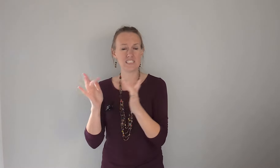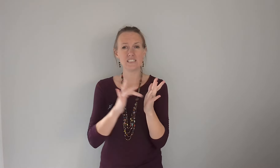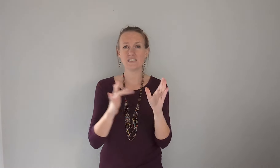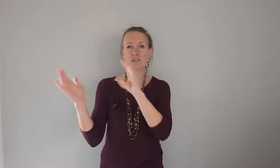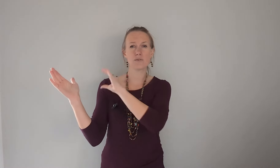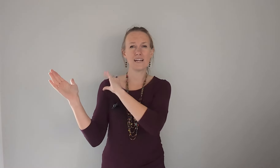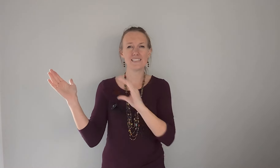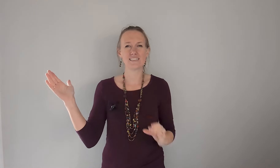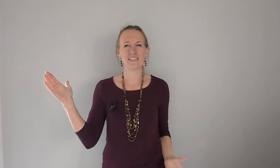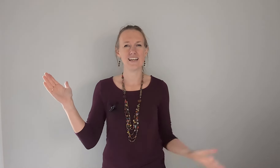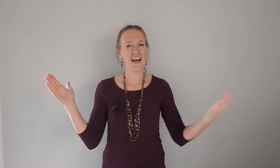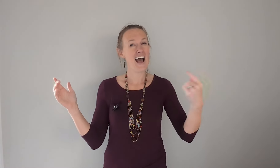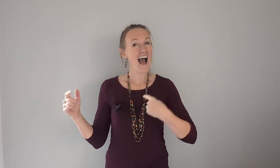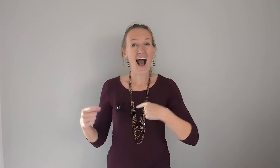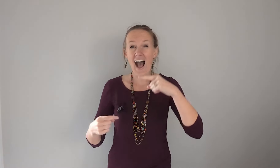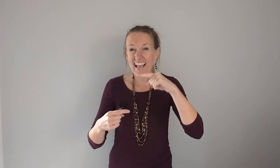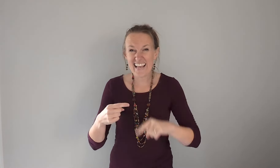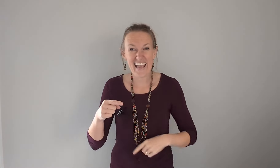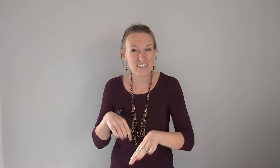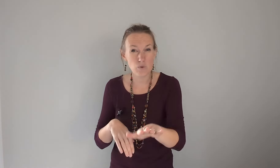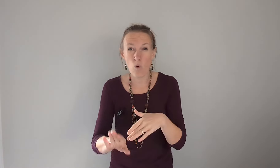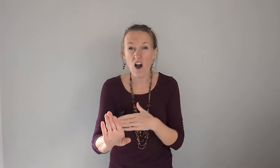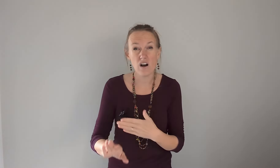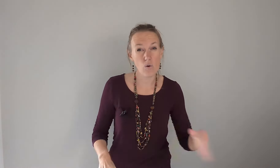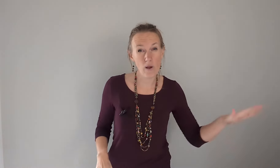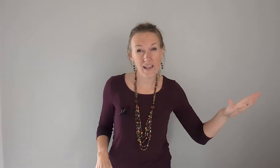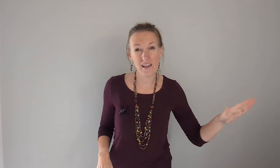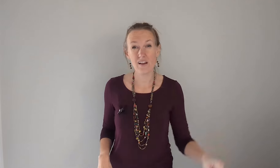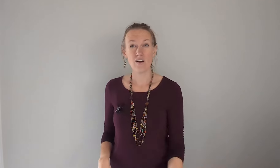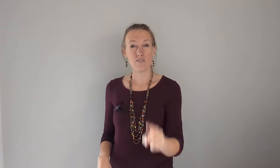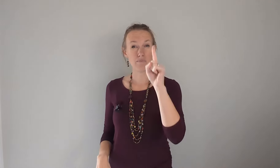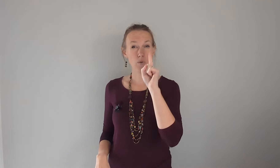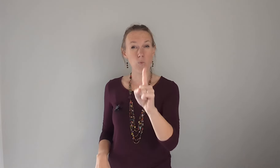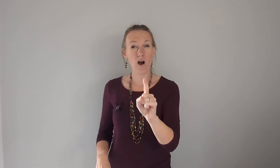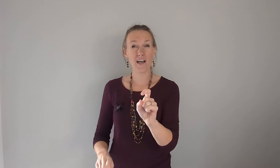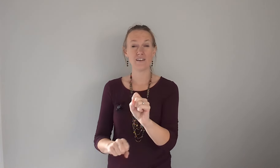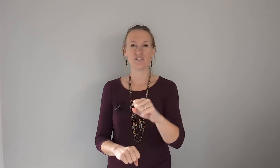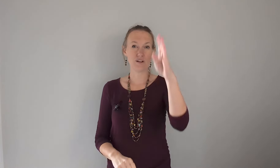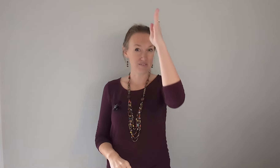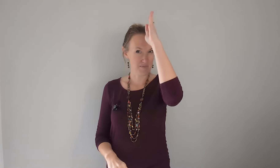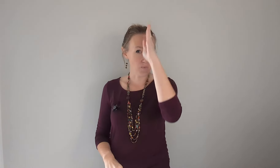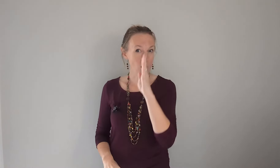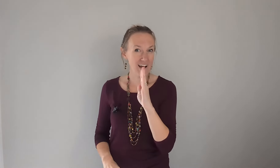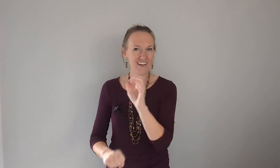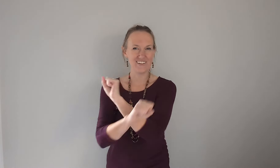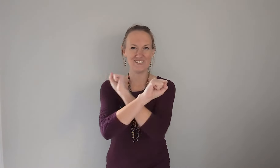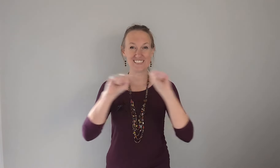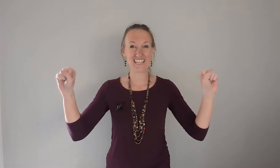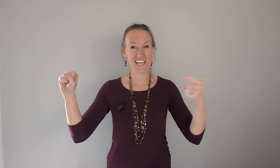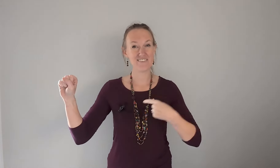jesus christ i can't walk away from the one sorry from the one who saved